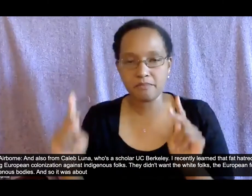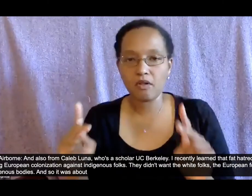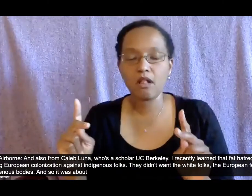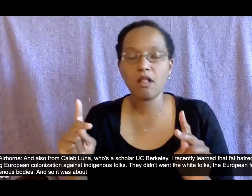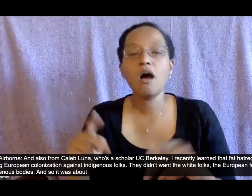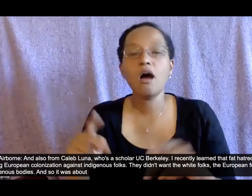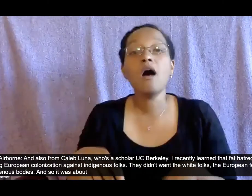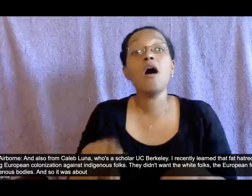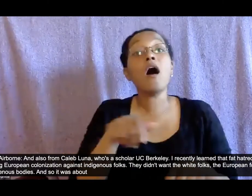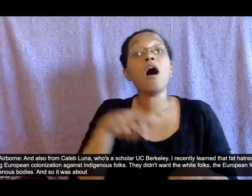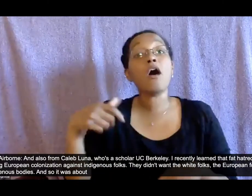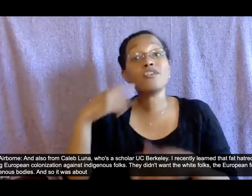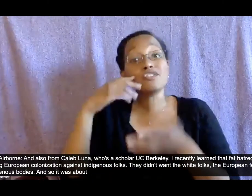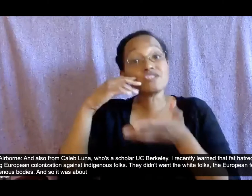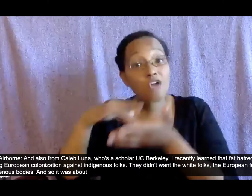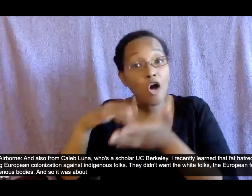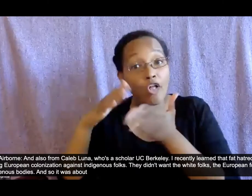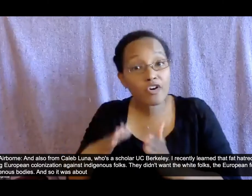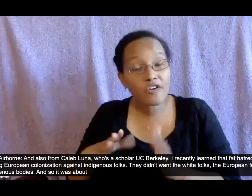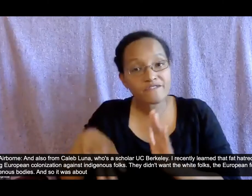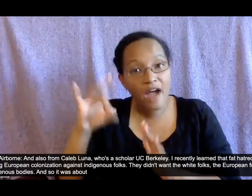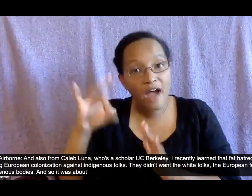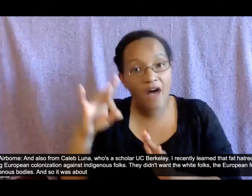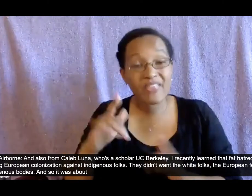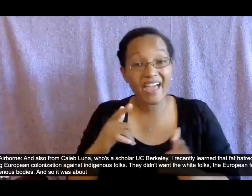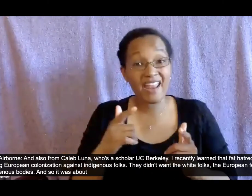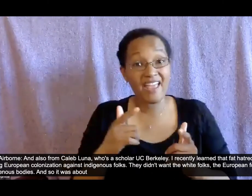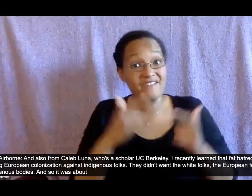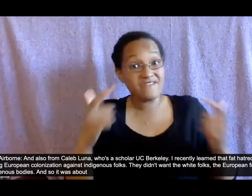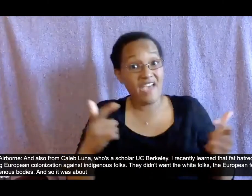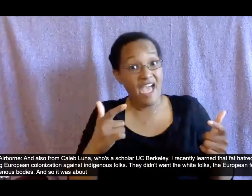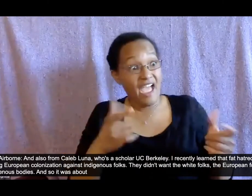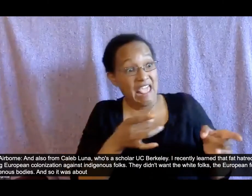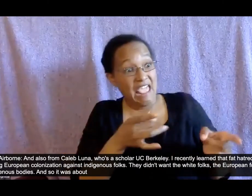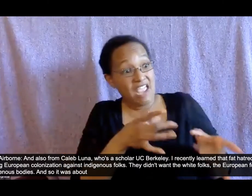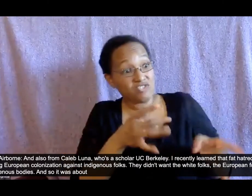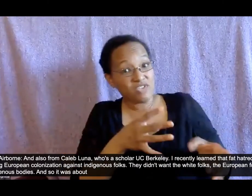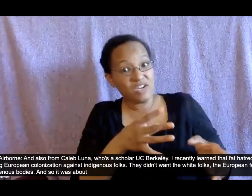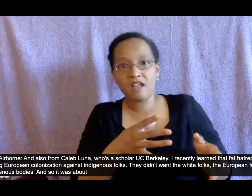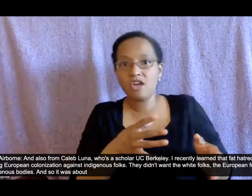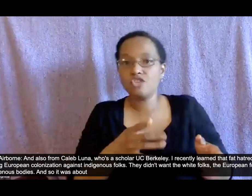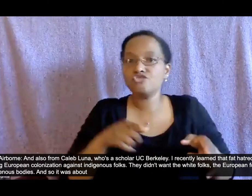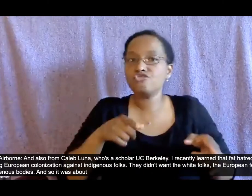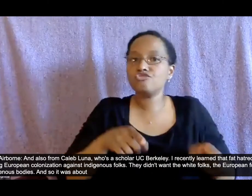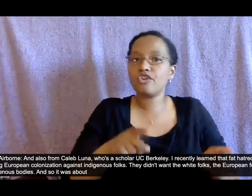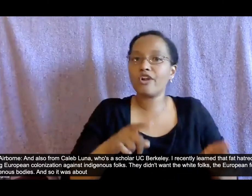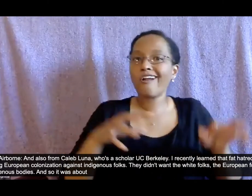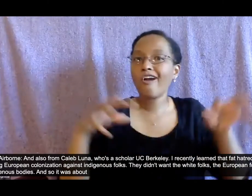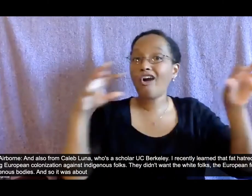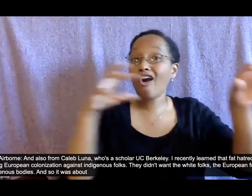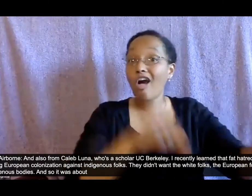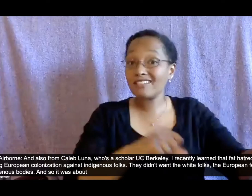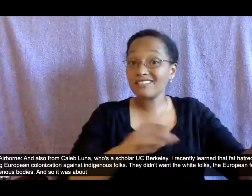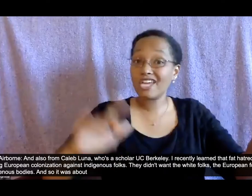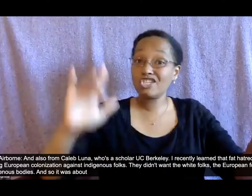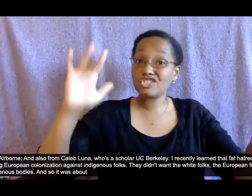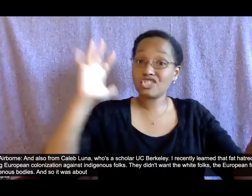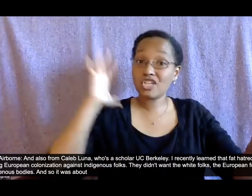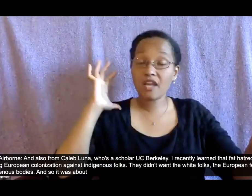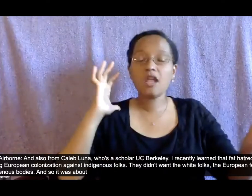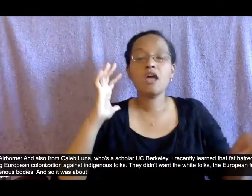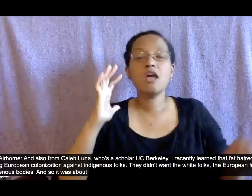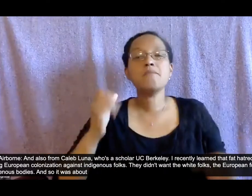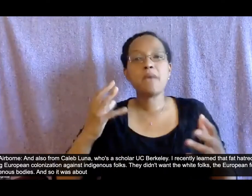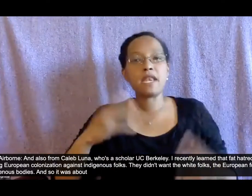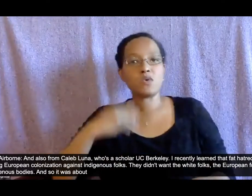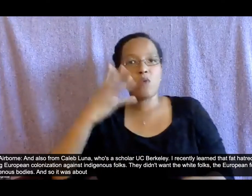during european colonization against indigenous folks they didn't want the white folks the european folks to